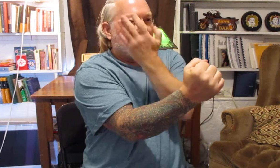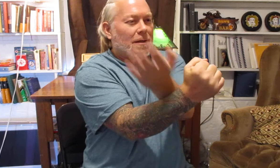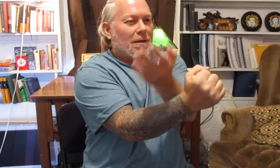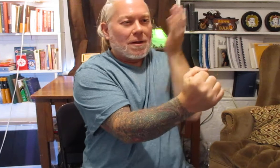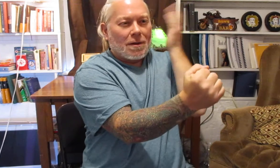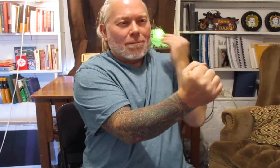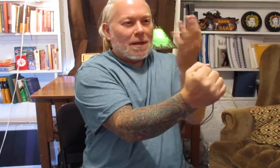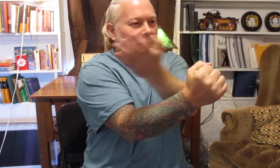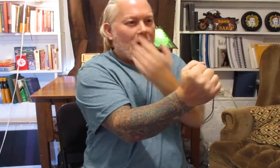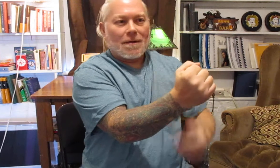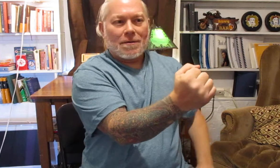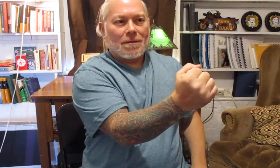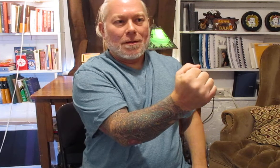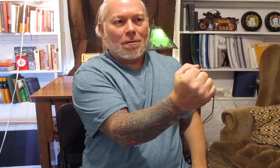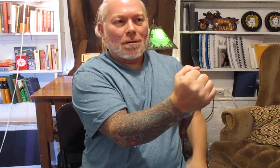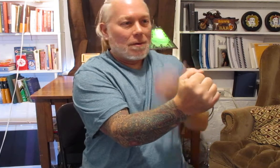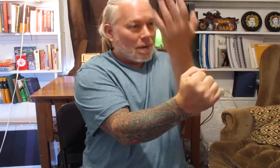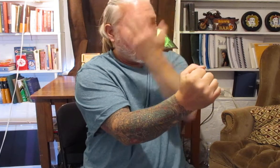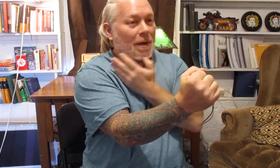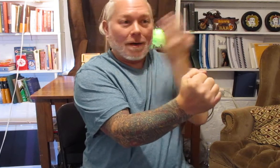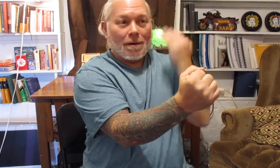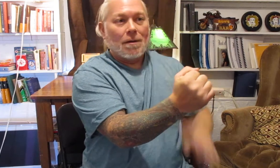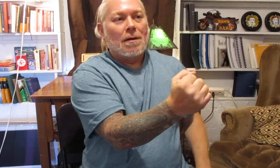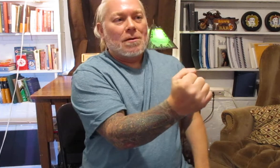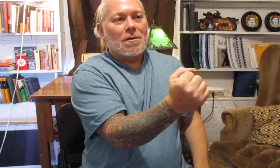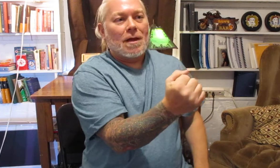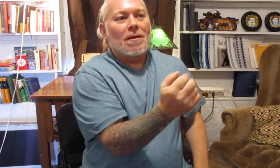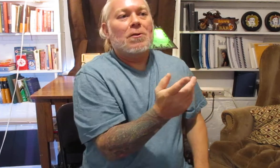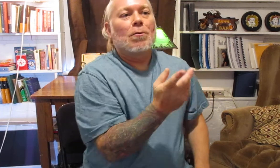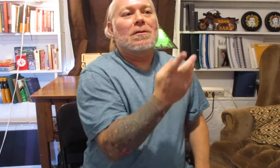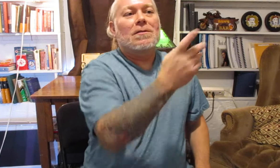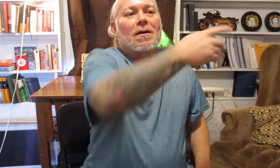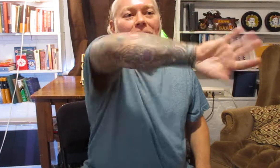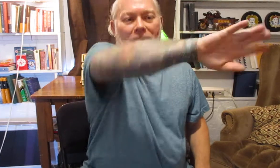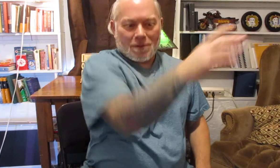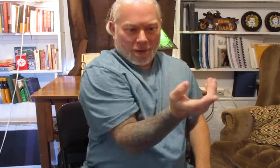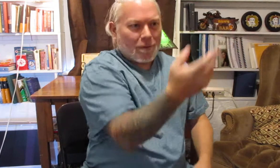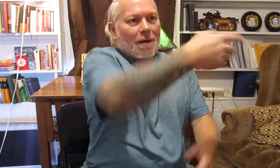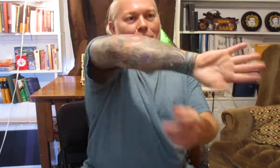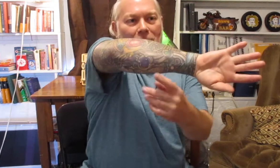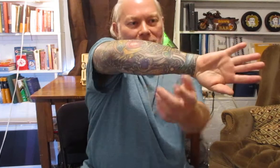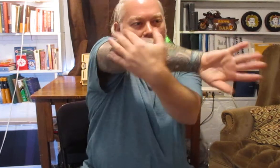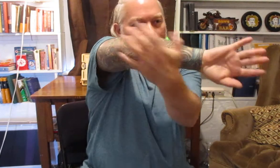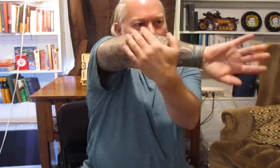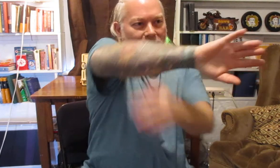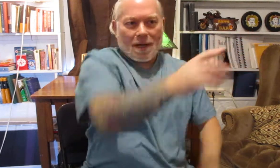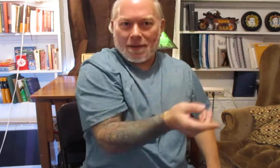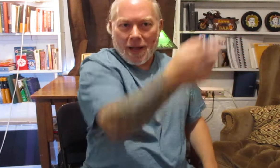idea that you can be attacked you know up here so then the tool itself can turn like bong sound protect that